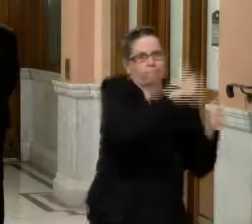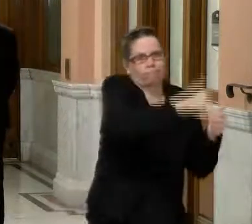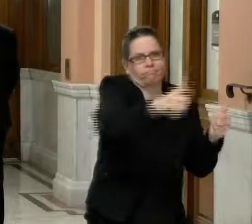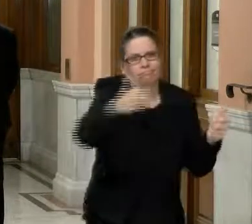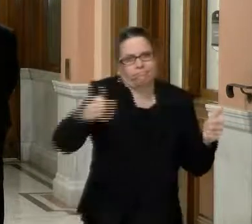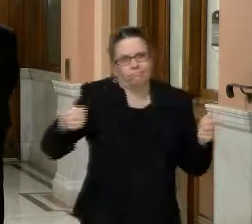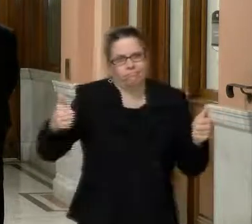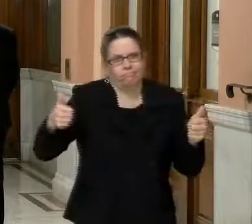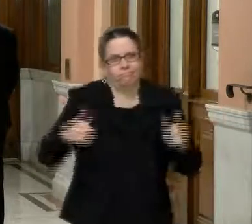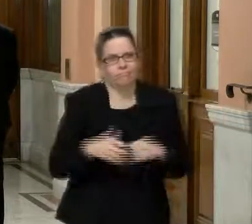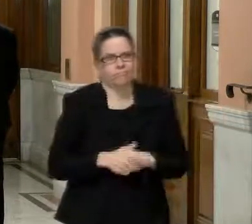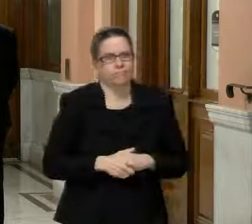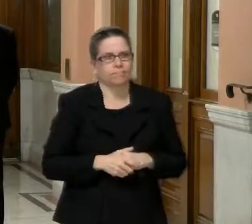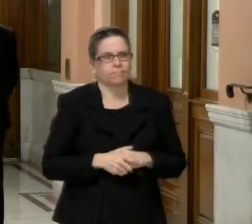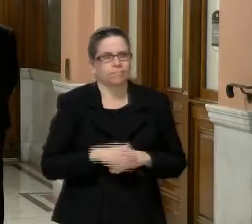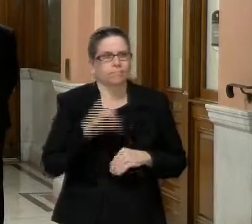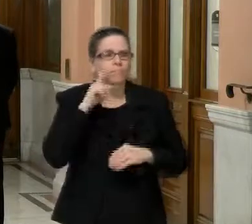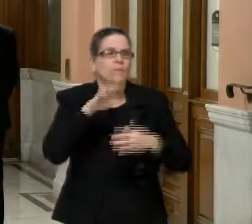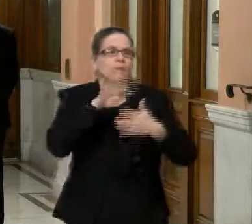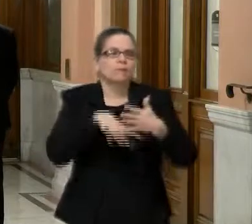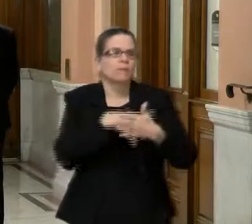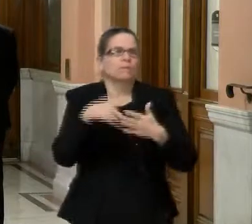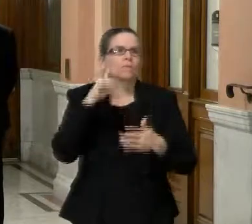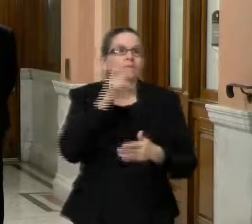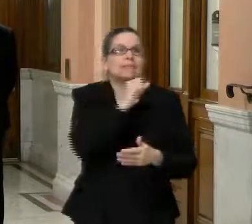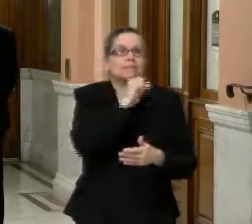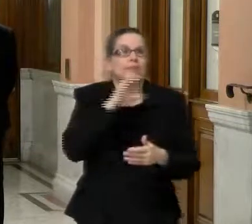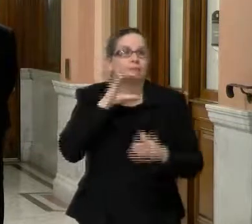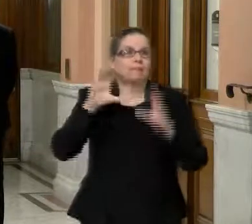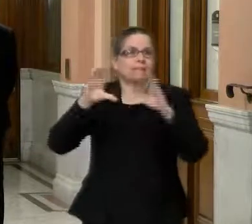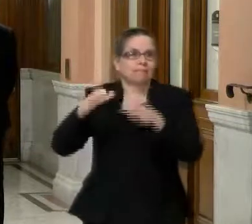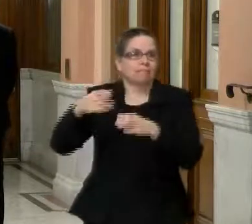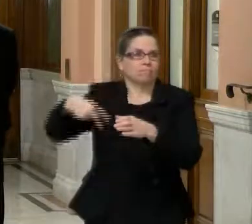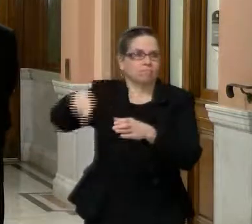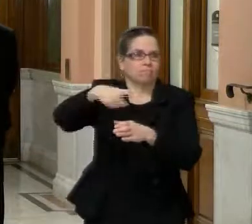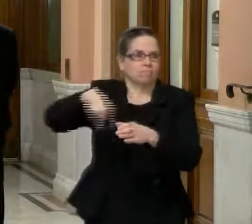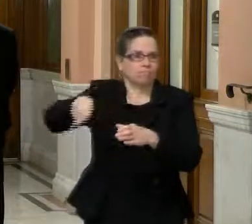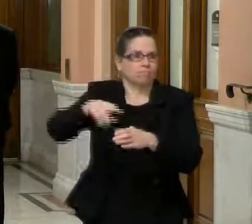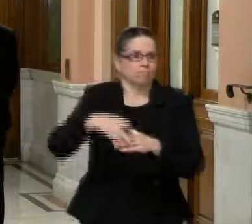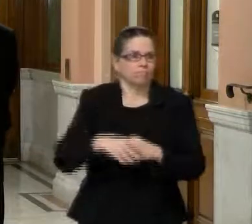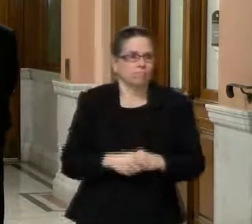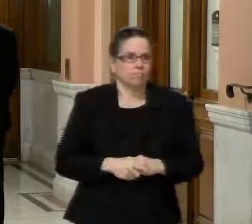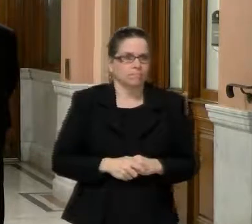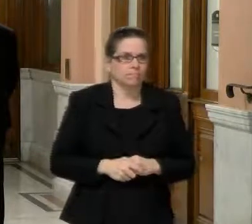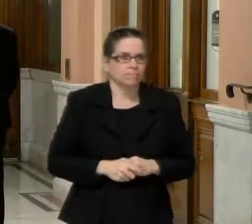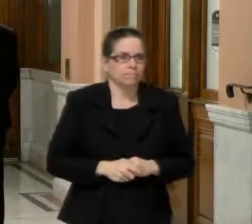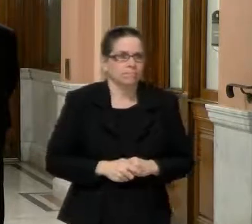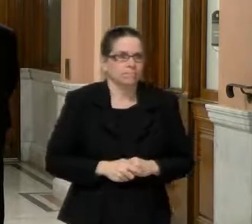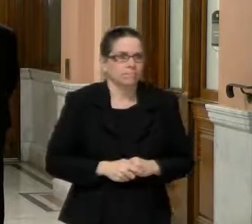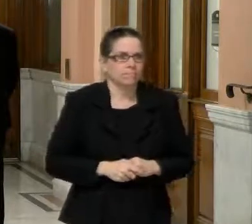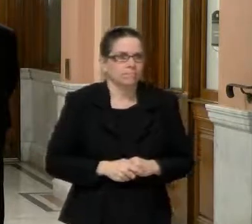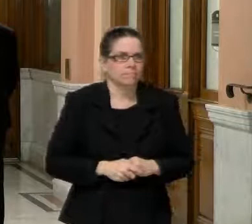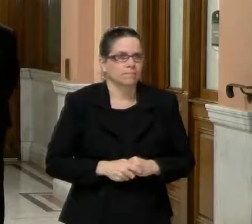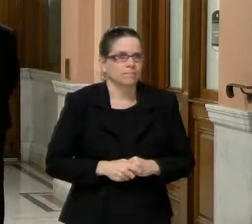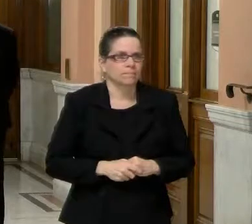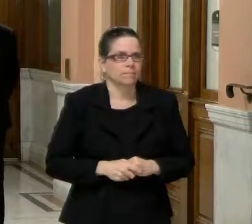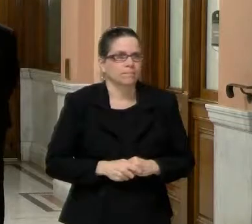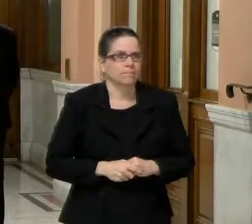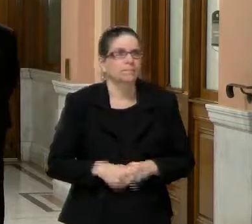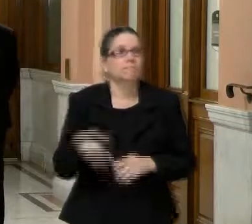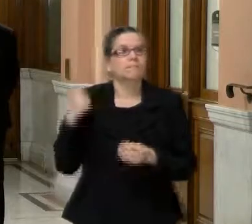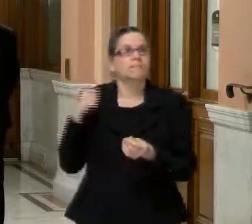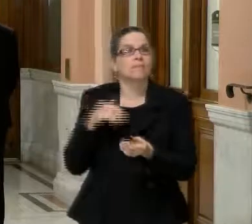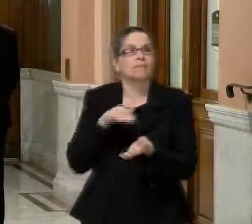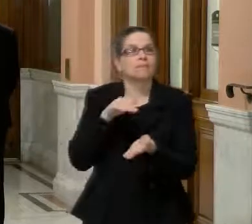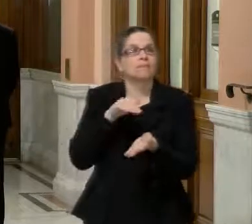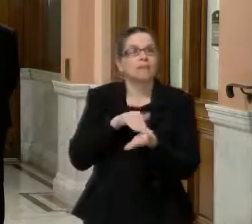other sites in Worcester that will also be working. And at the same time, uh, Dr. Castile has a mobile effort to try